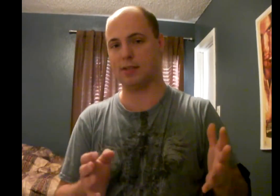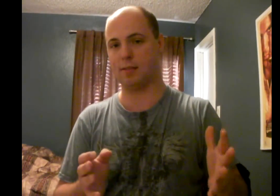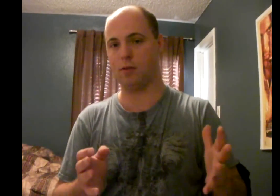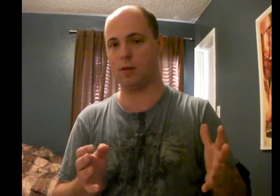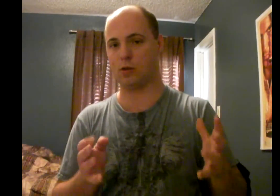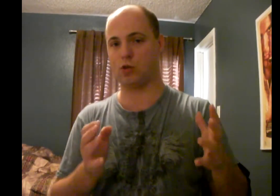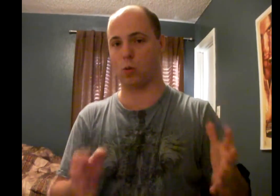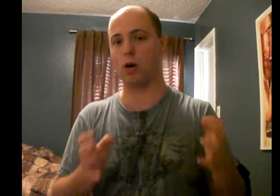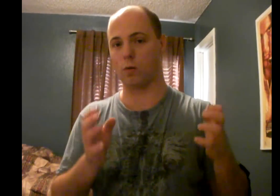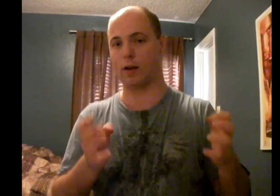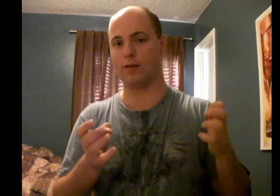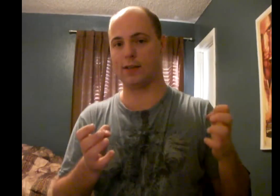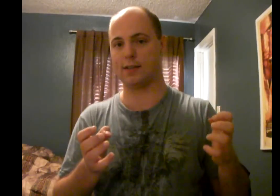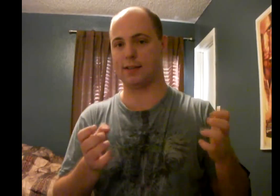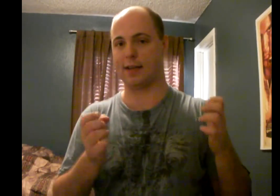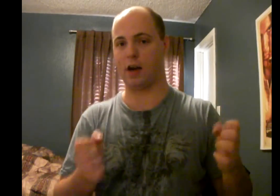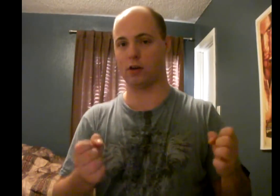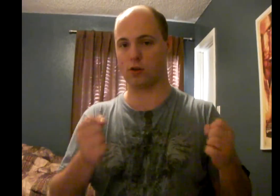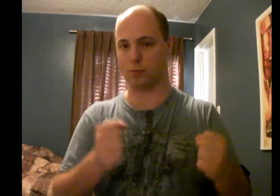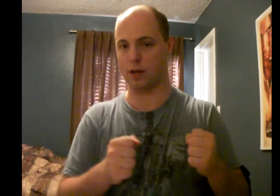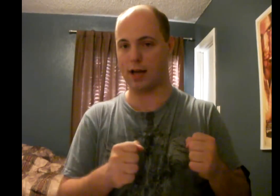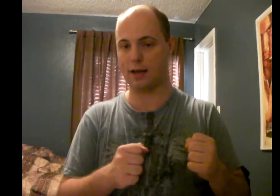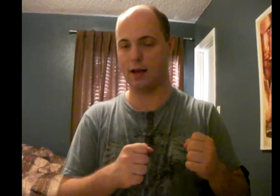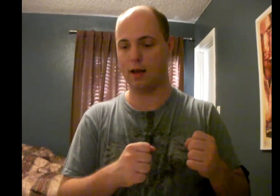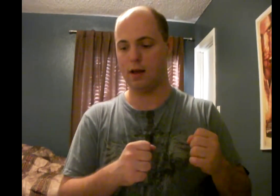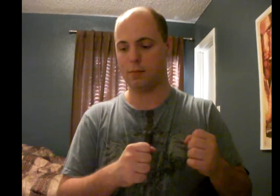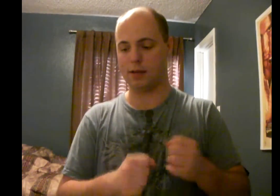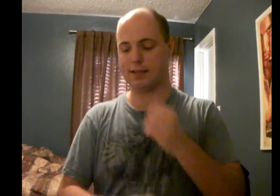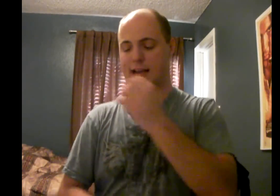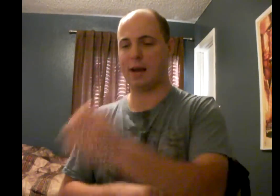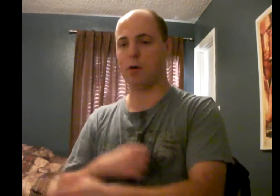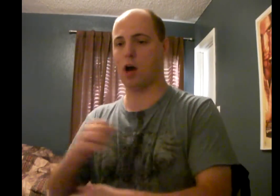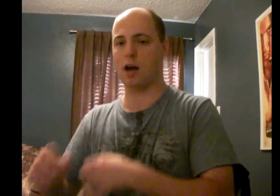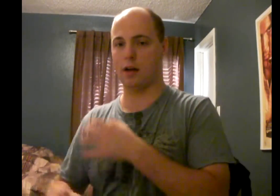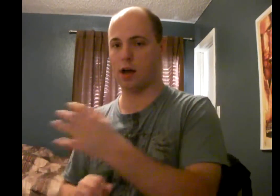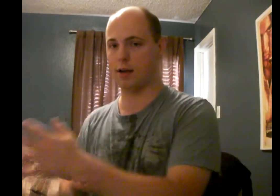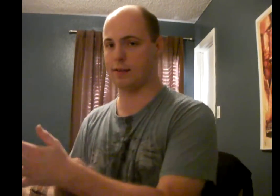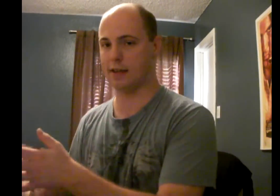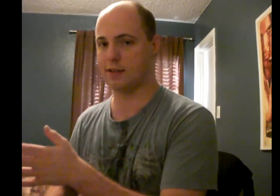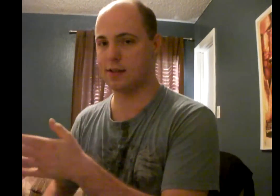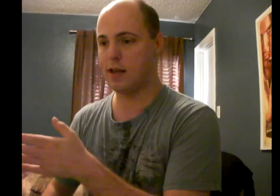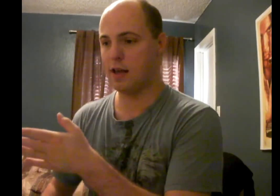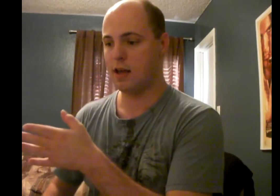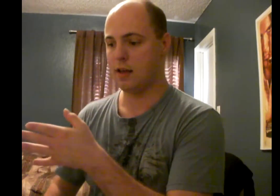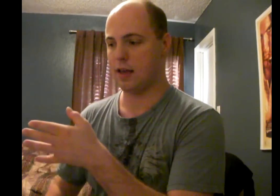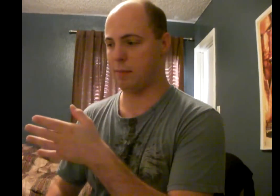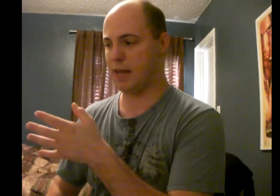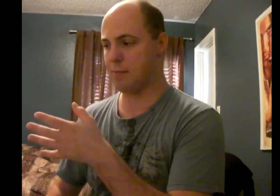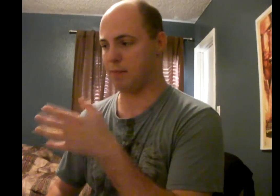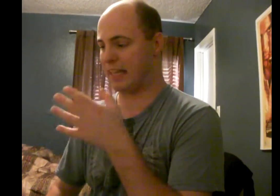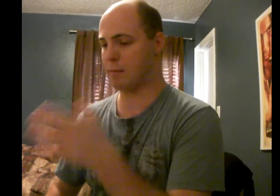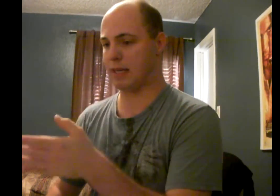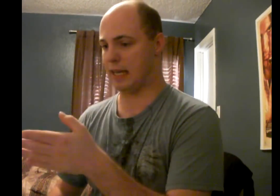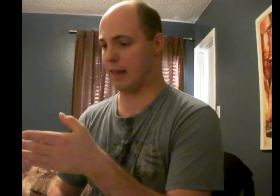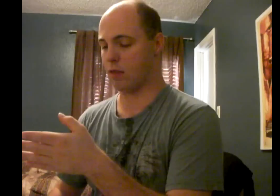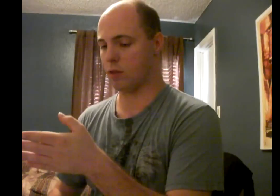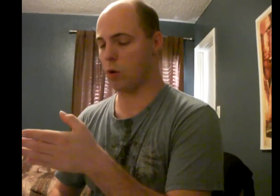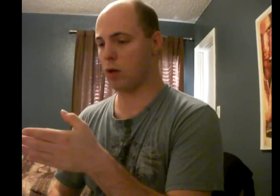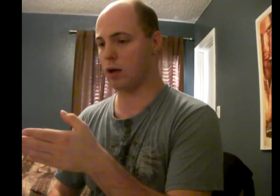happens in the movie was sort of relevant to the characters or plot. But then as time went on and on, it became gimmicky and no